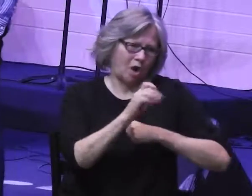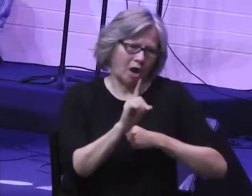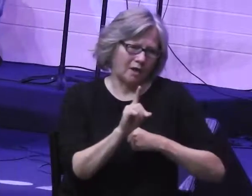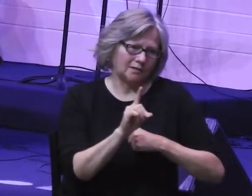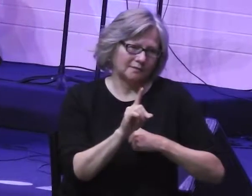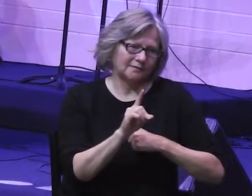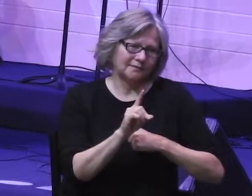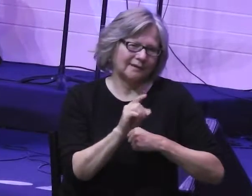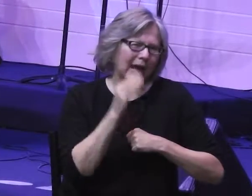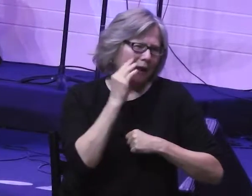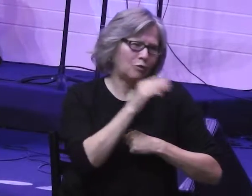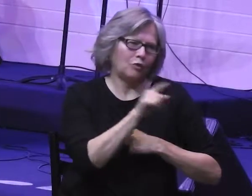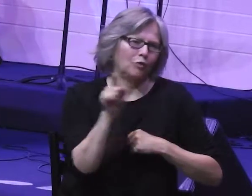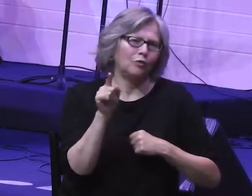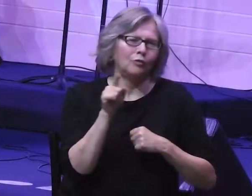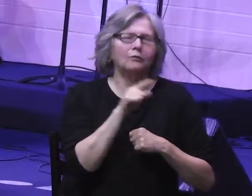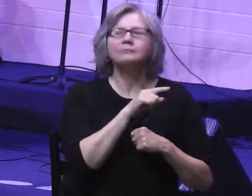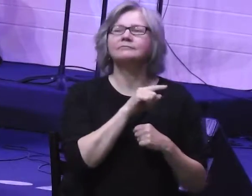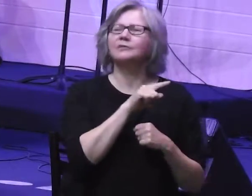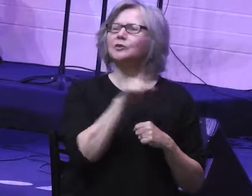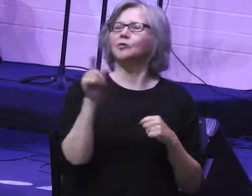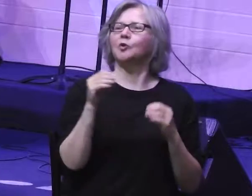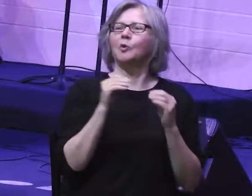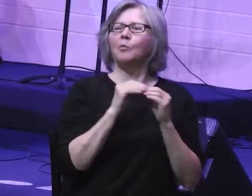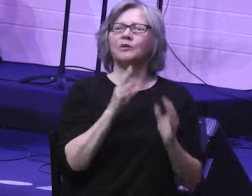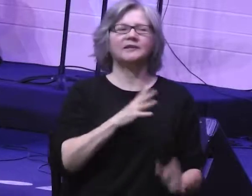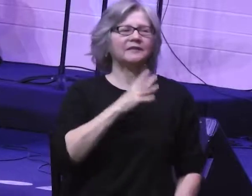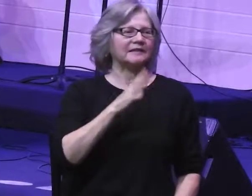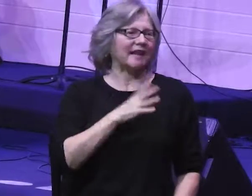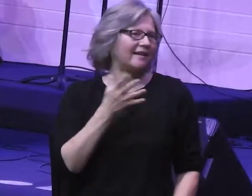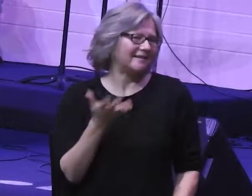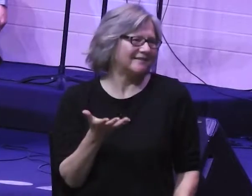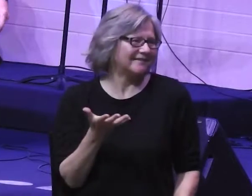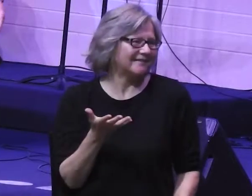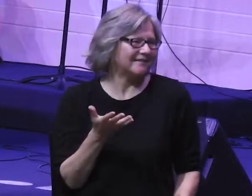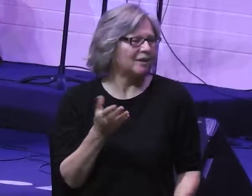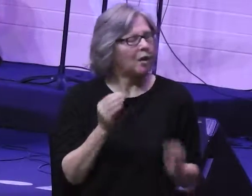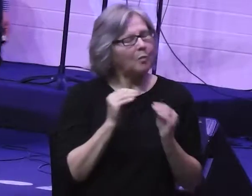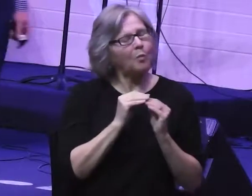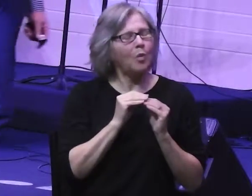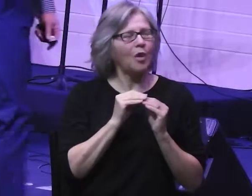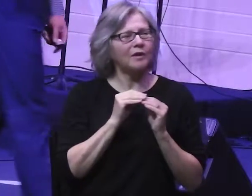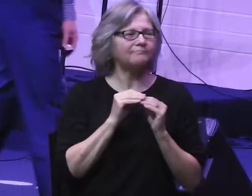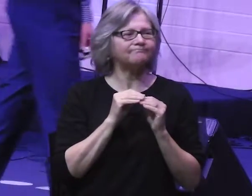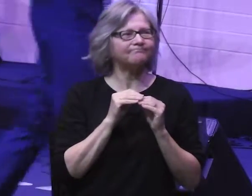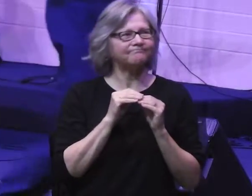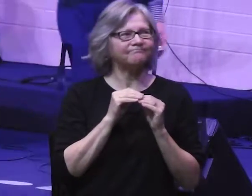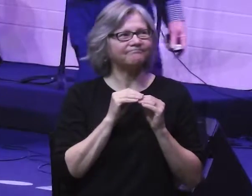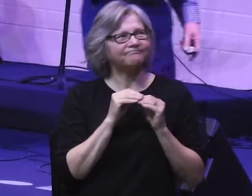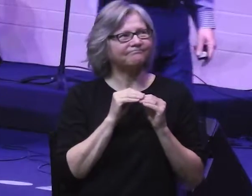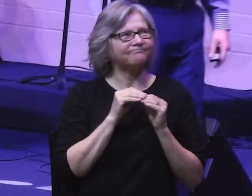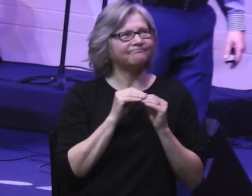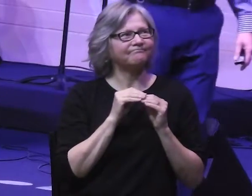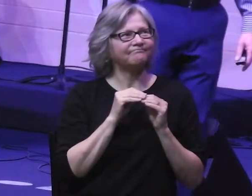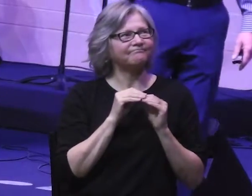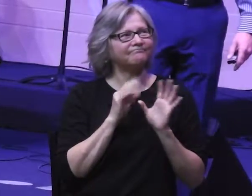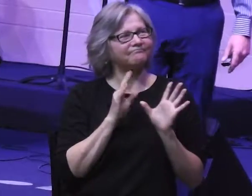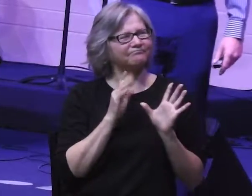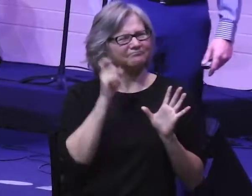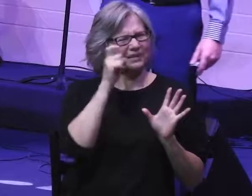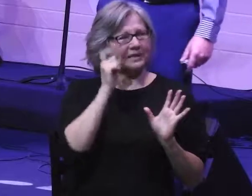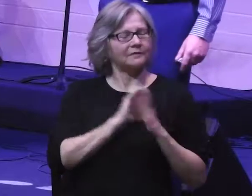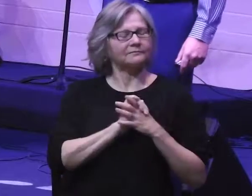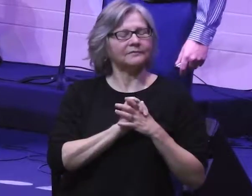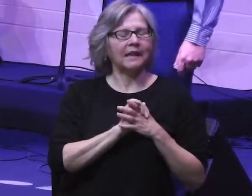you. You're a little bit more sophisticated. So, you know, you're a little bit more subtle in this. But I